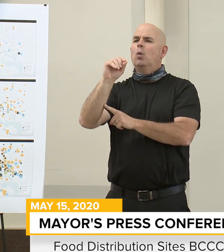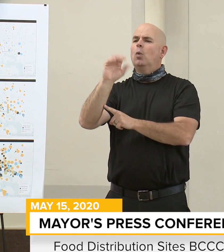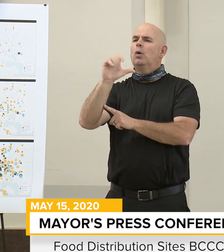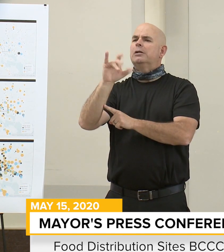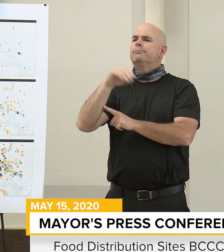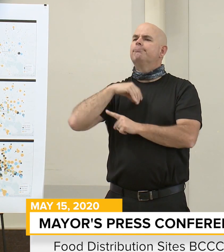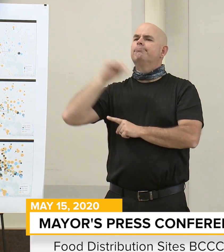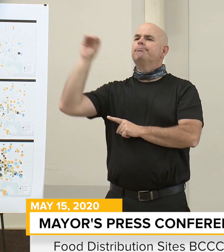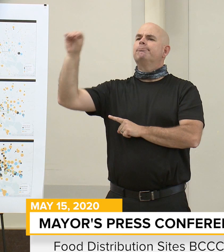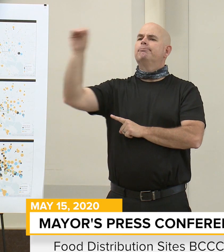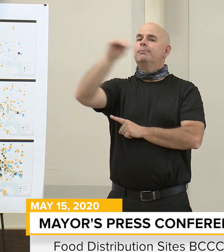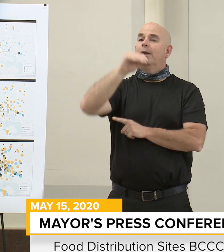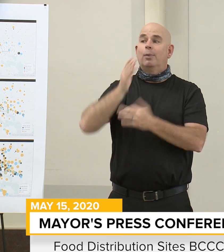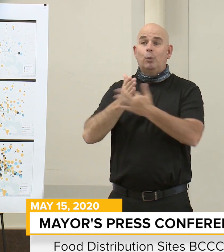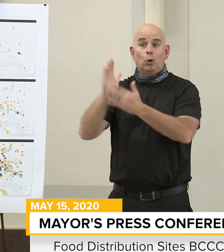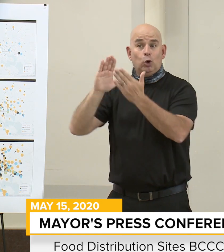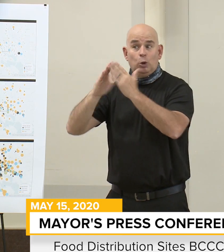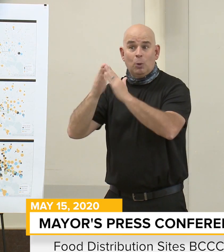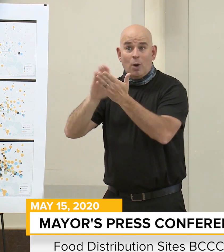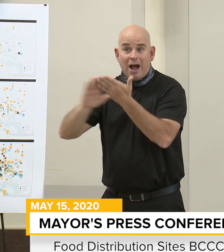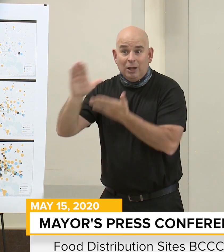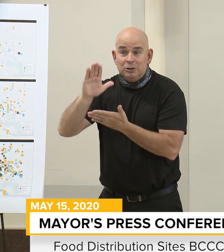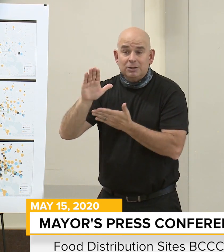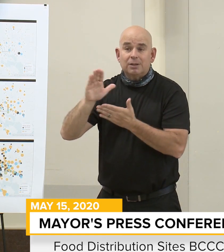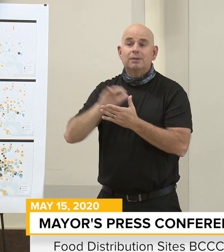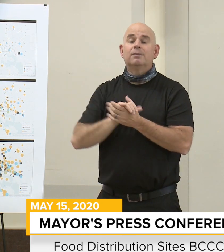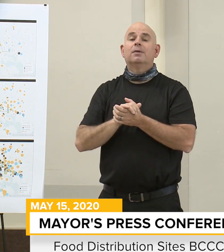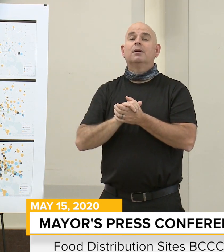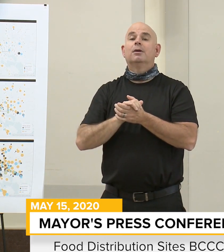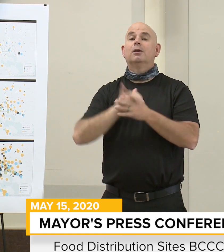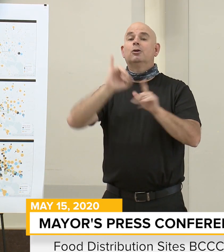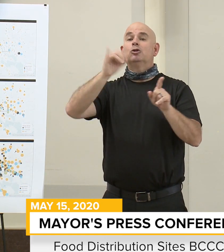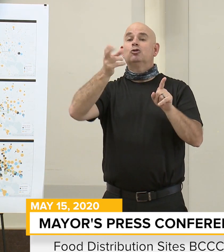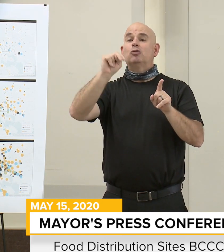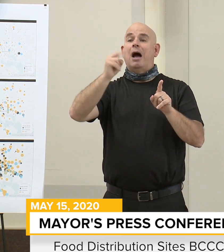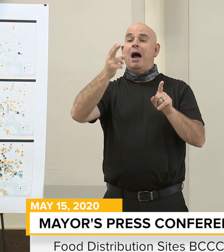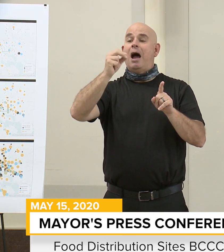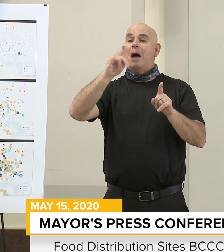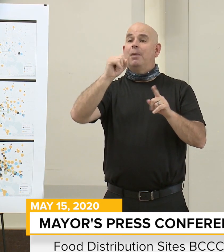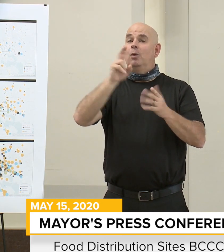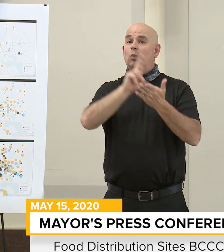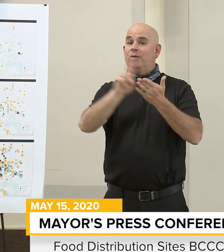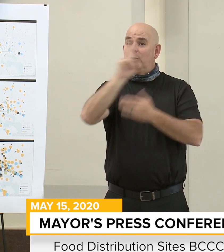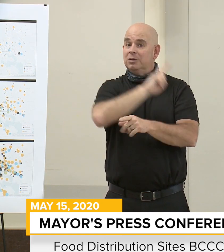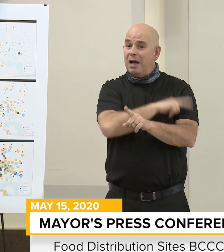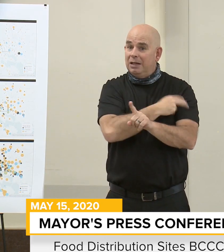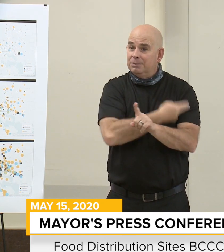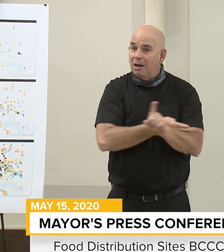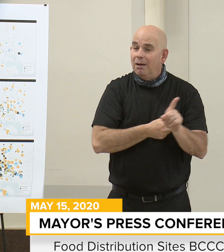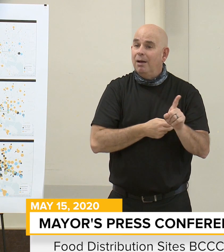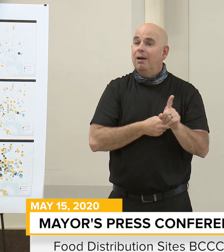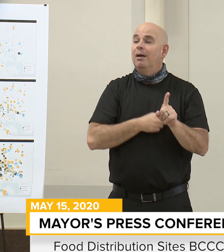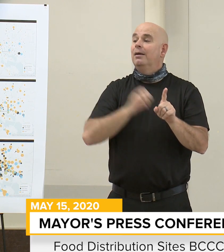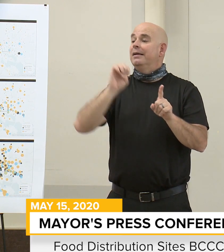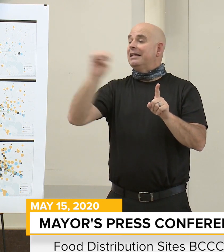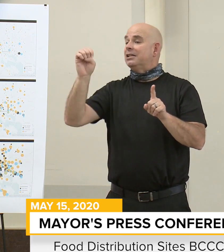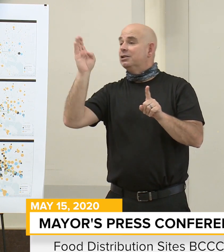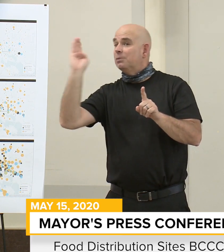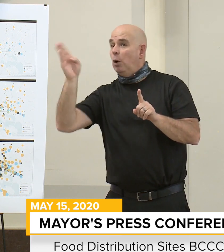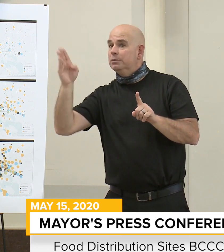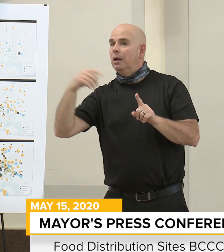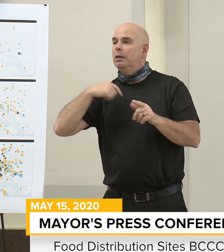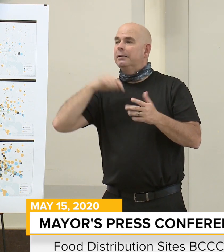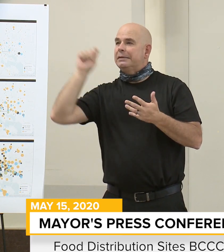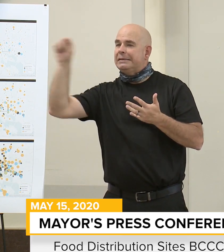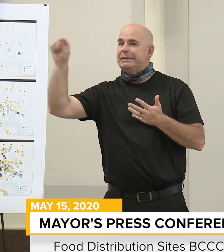and Johns Hopkins University Eastern High School in East Baltimore. In